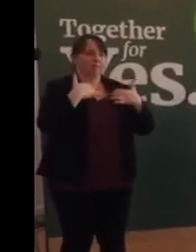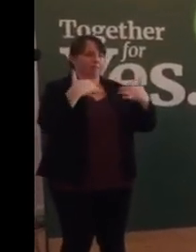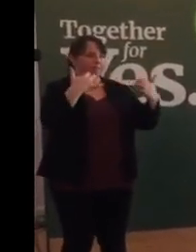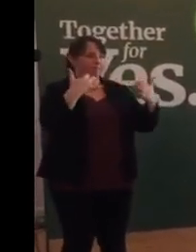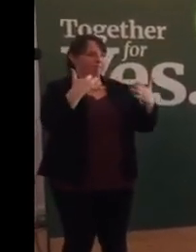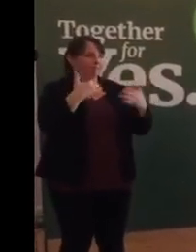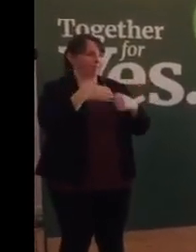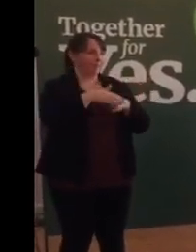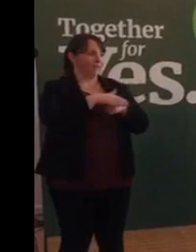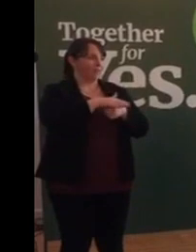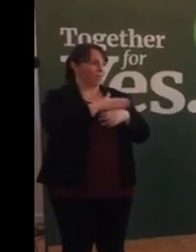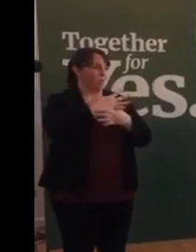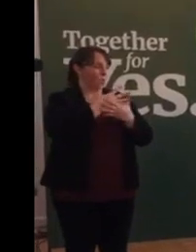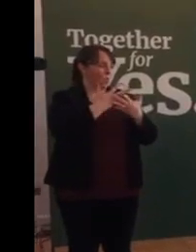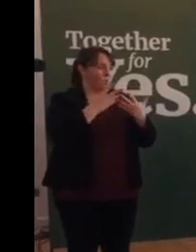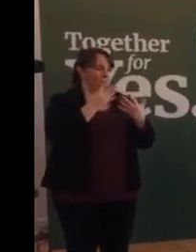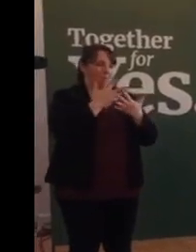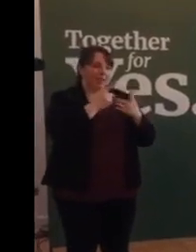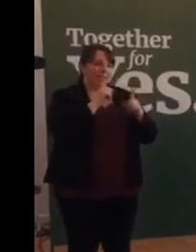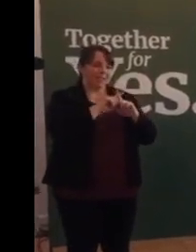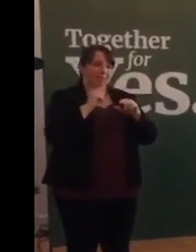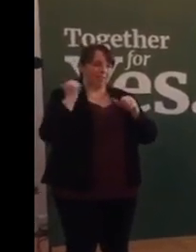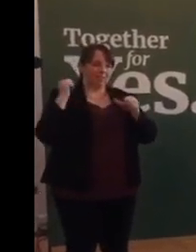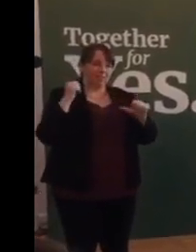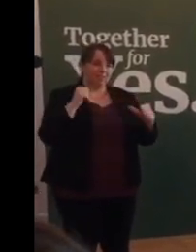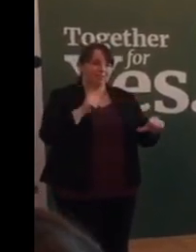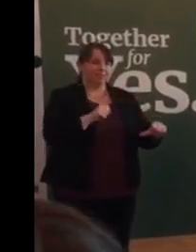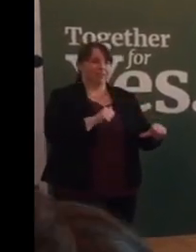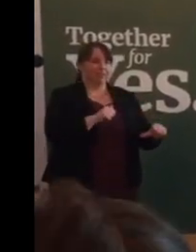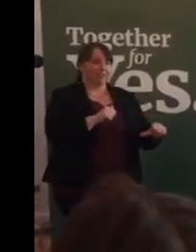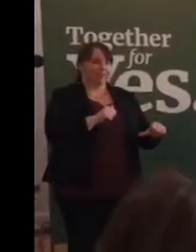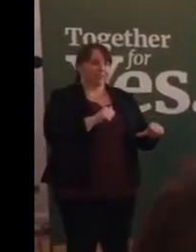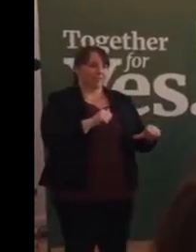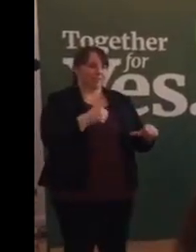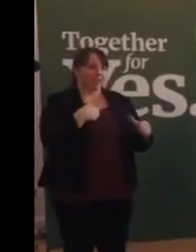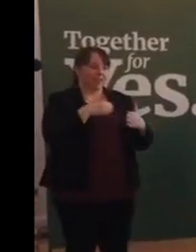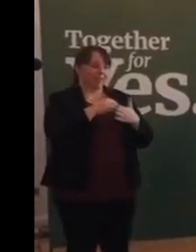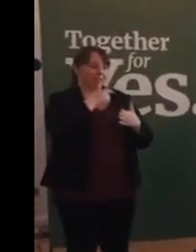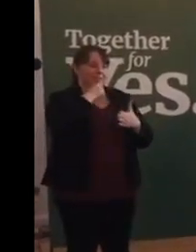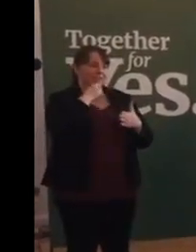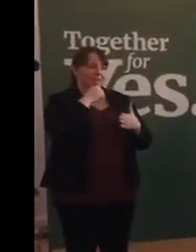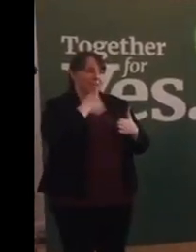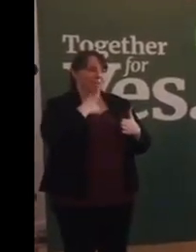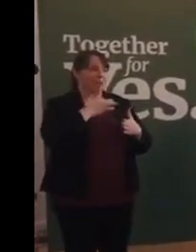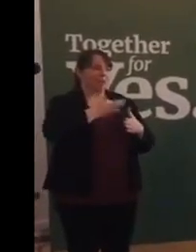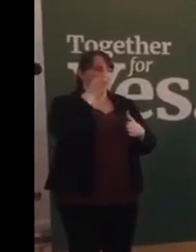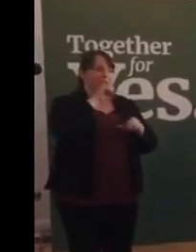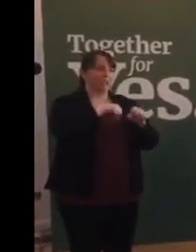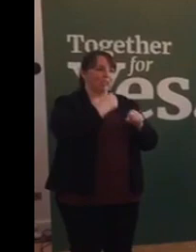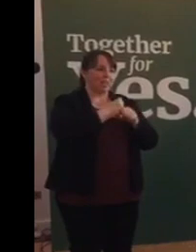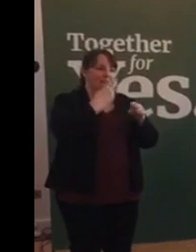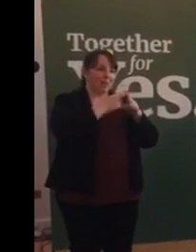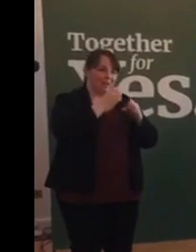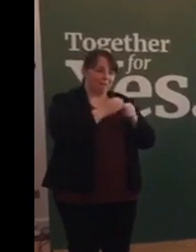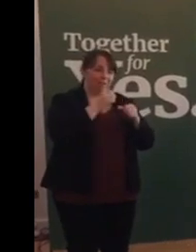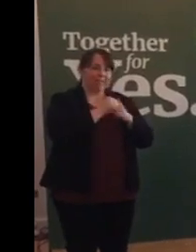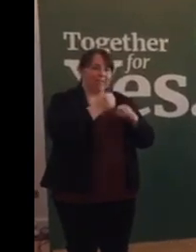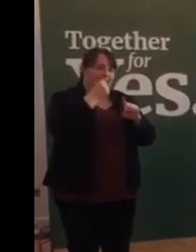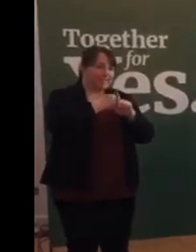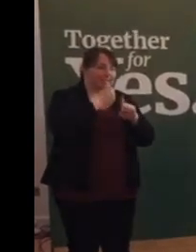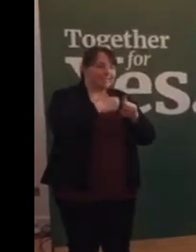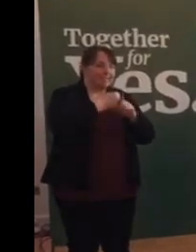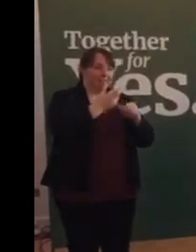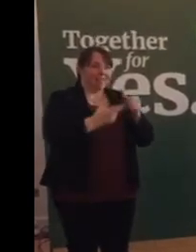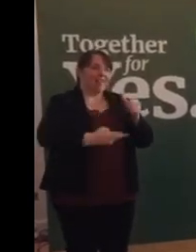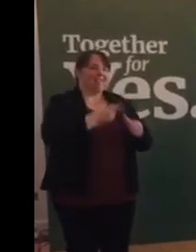a whole separate generations, and I have to admit that my son is out every day canvassing already.